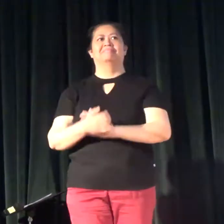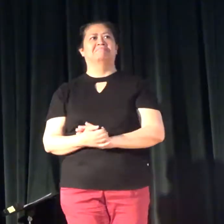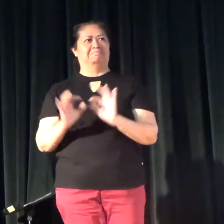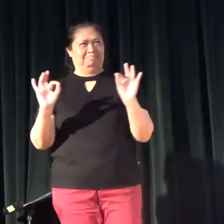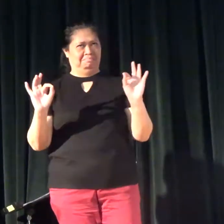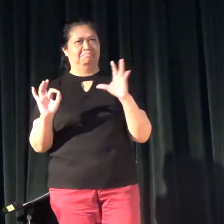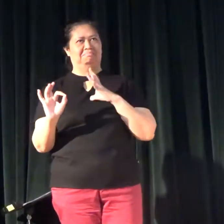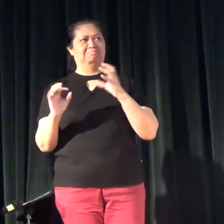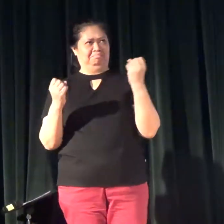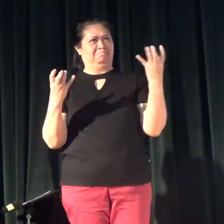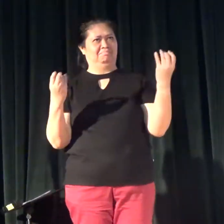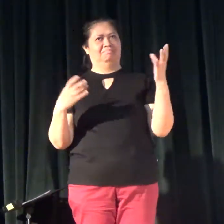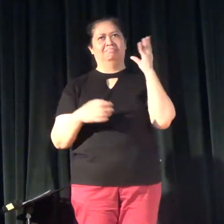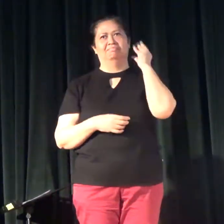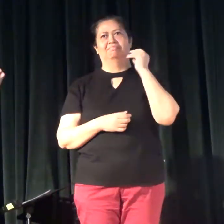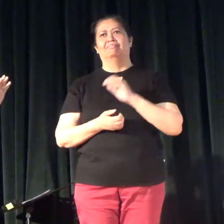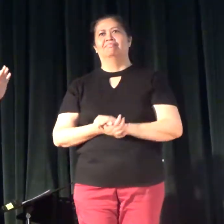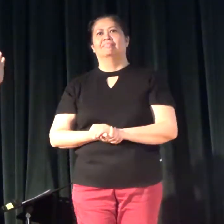So there are several.